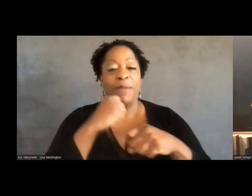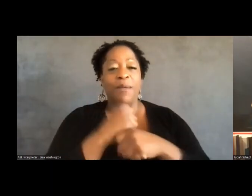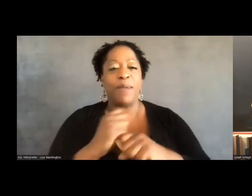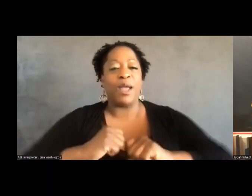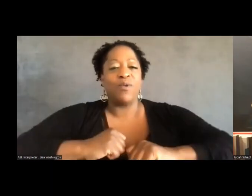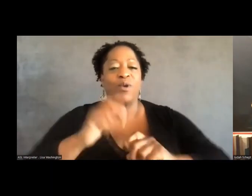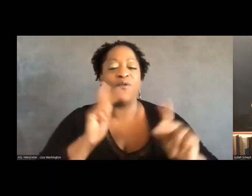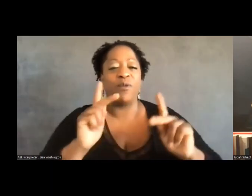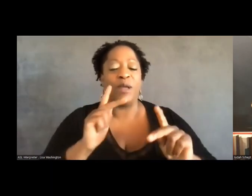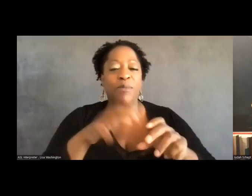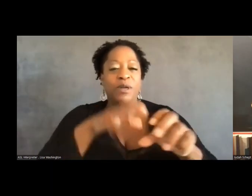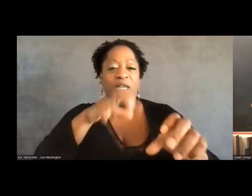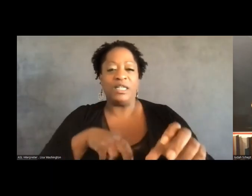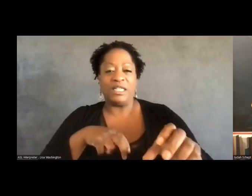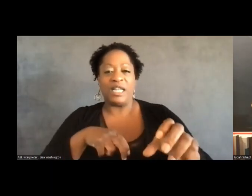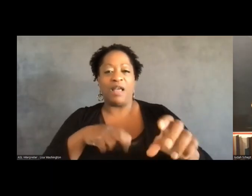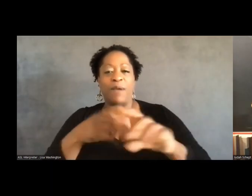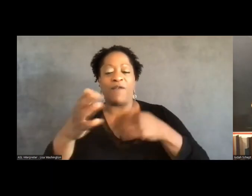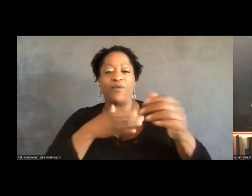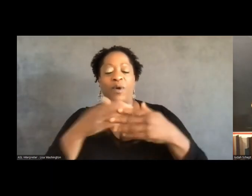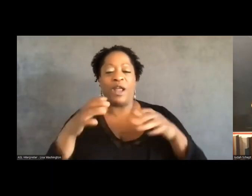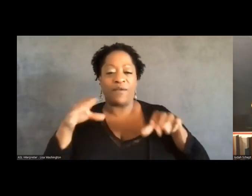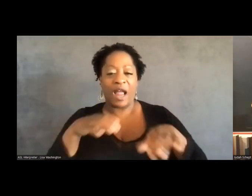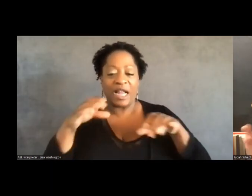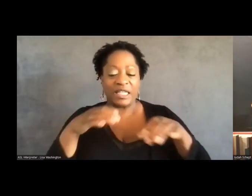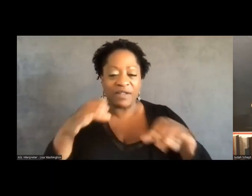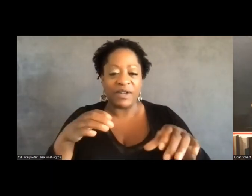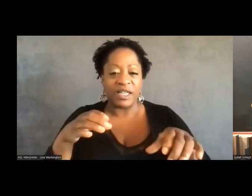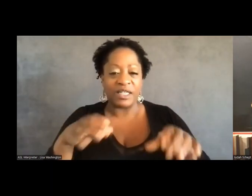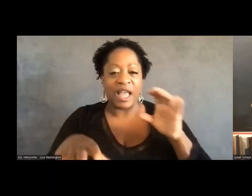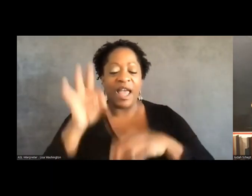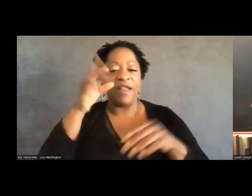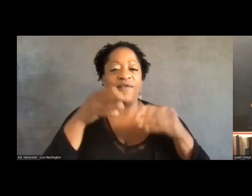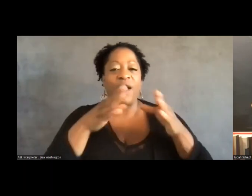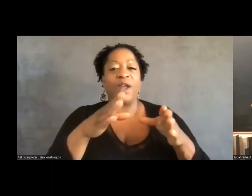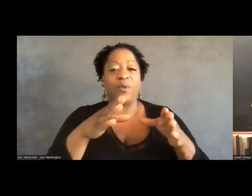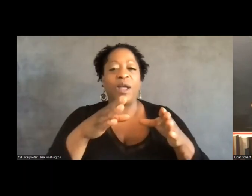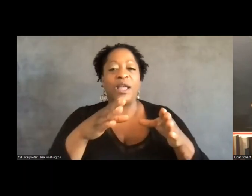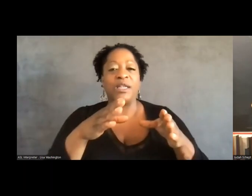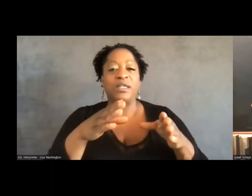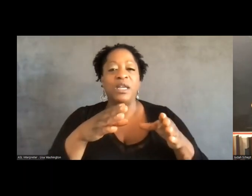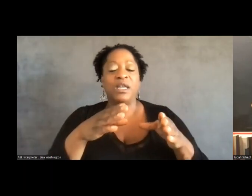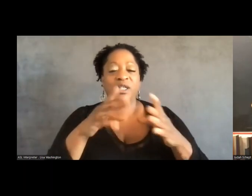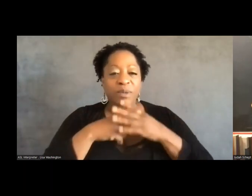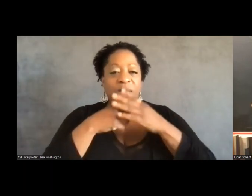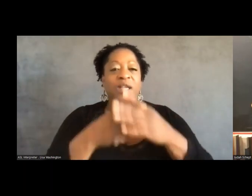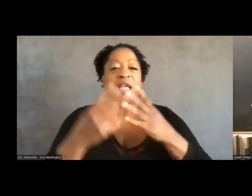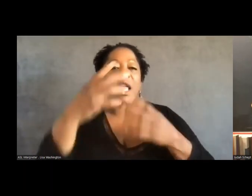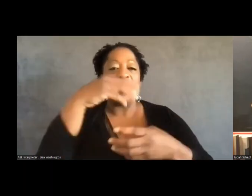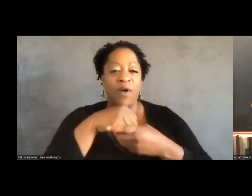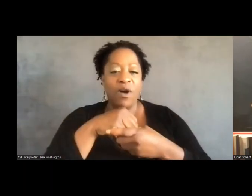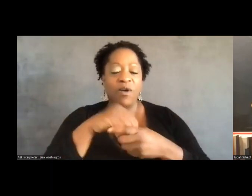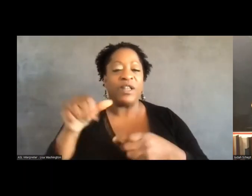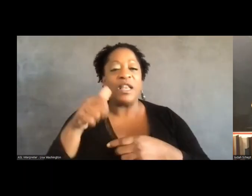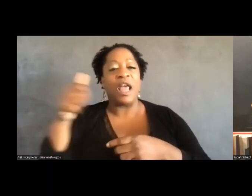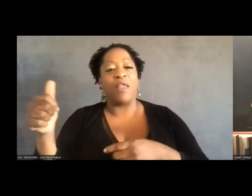folks to step back from certain kinds of activities and find ways for them to be activated, um, in others.